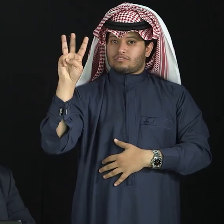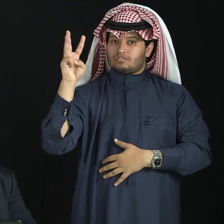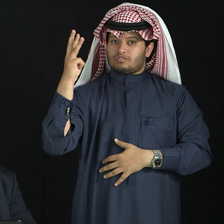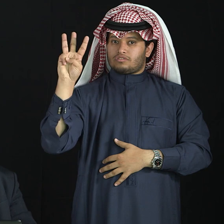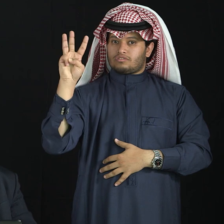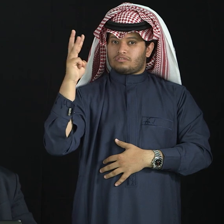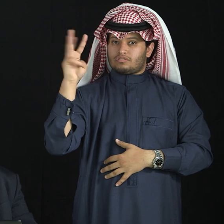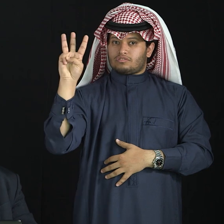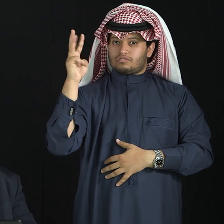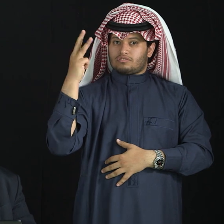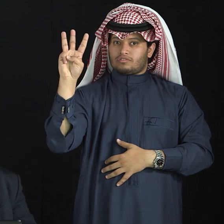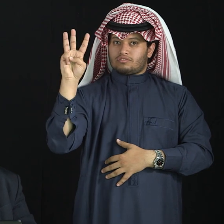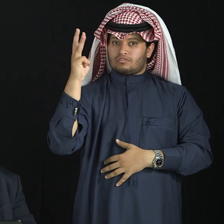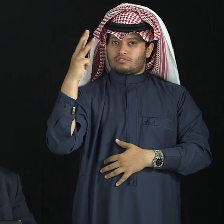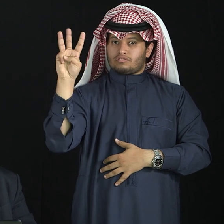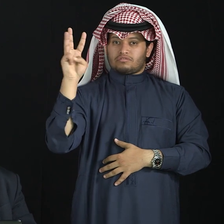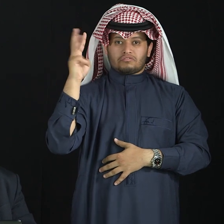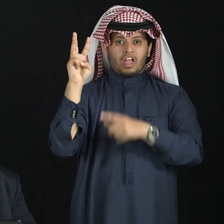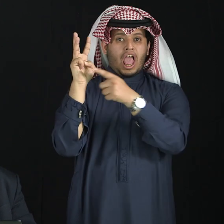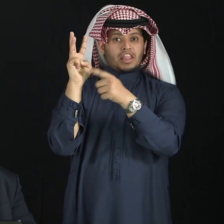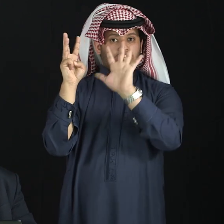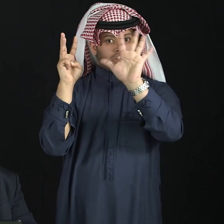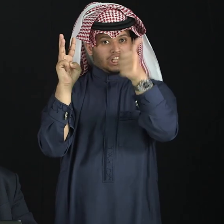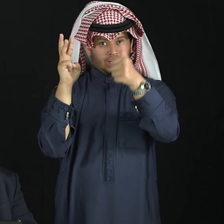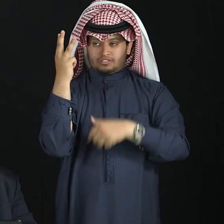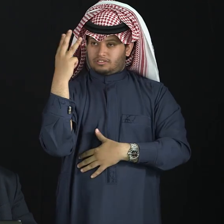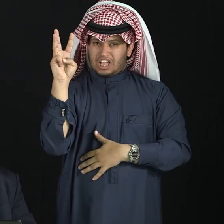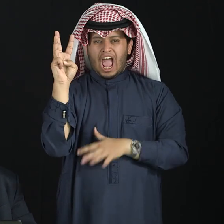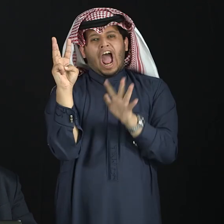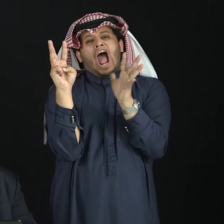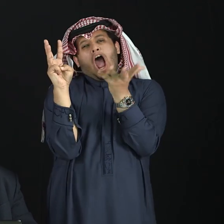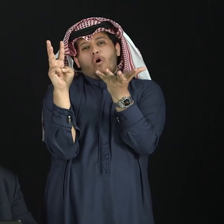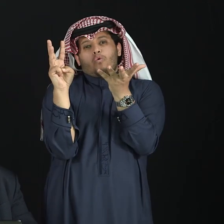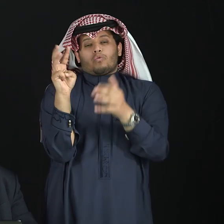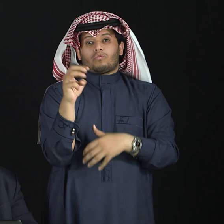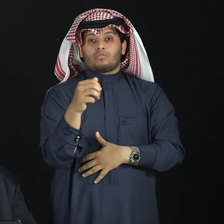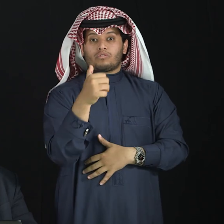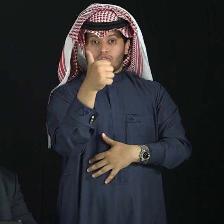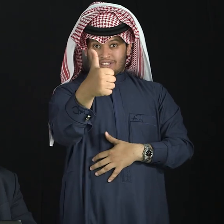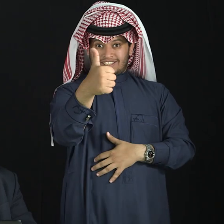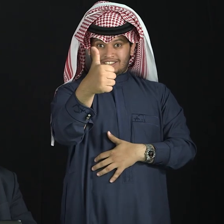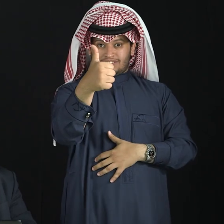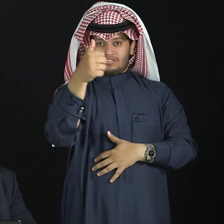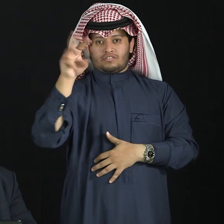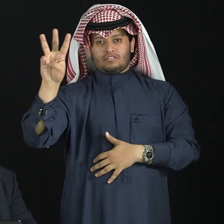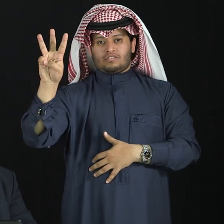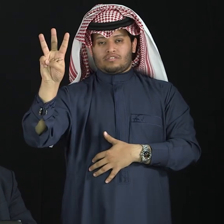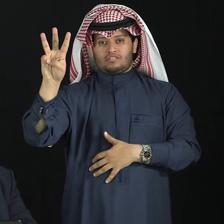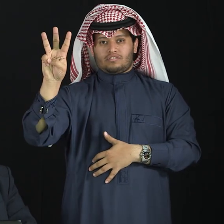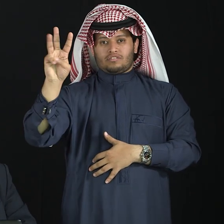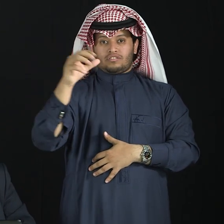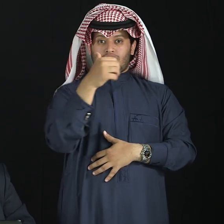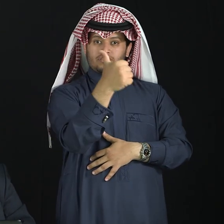This is twice, you see? 16. Or, 10 and